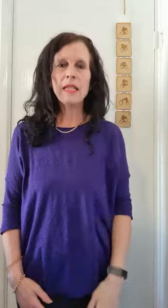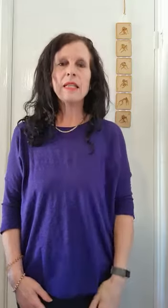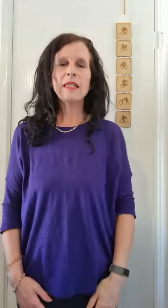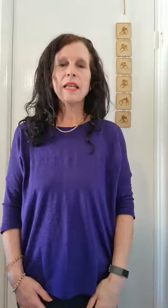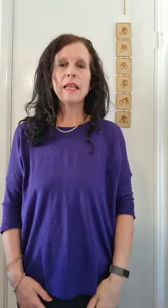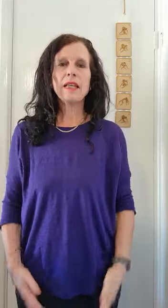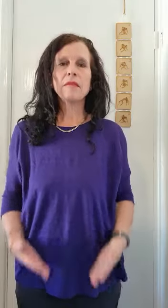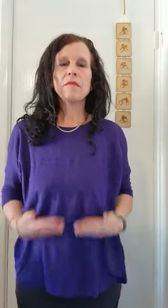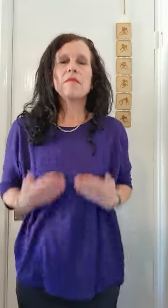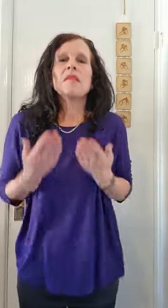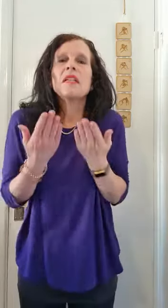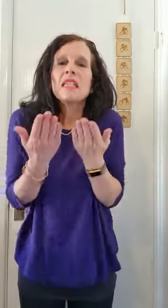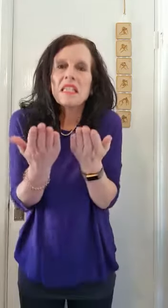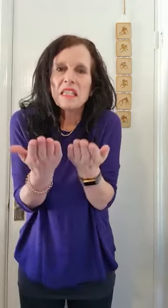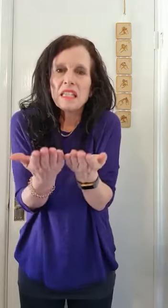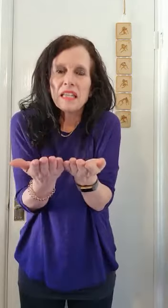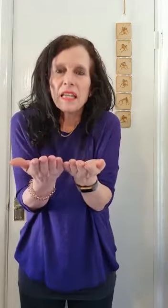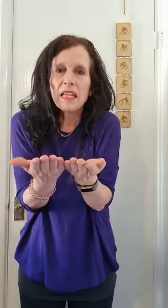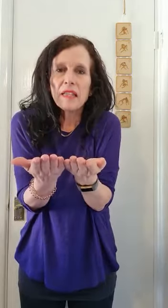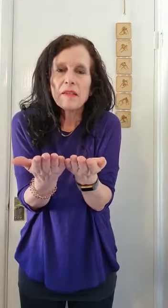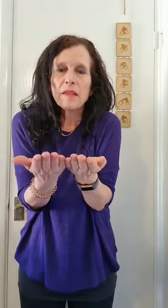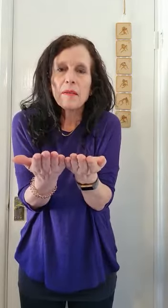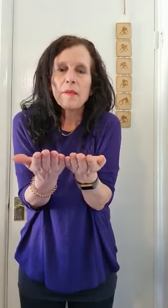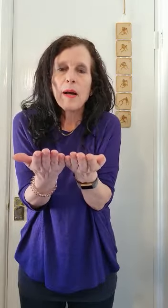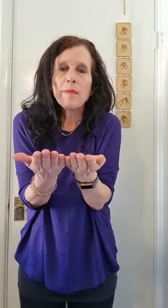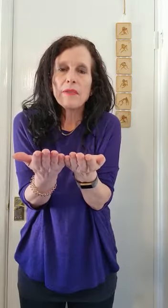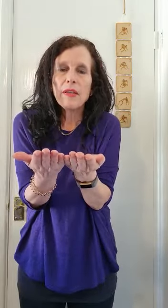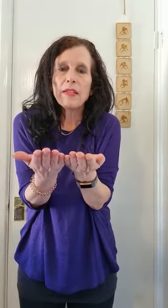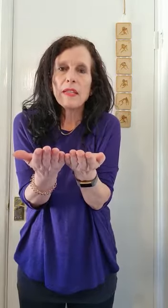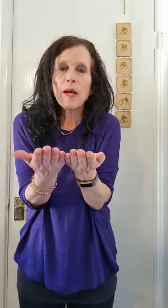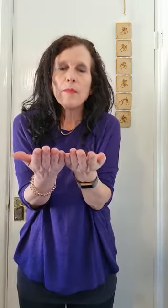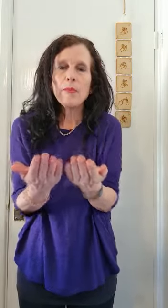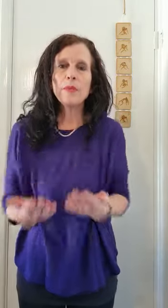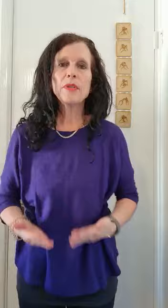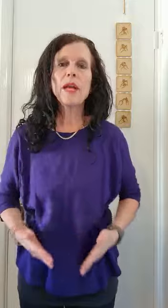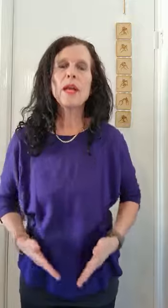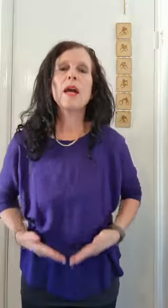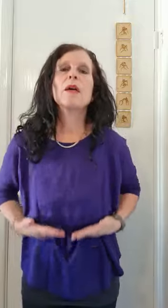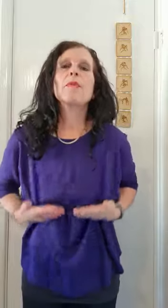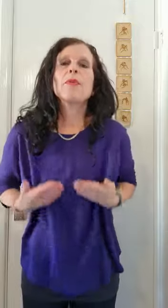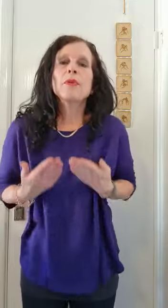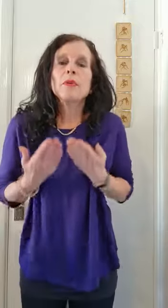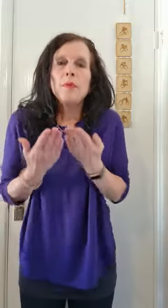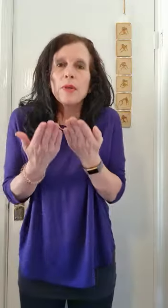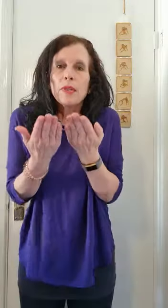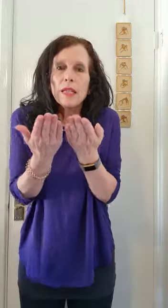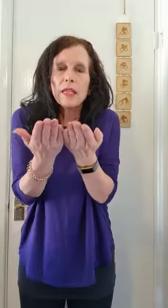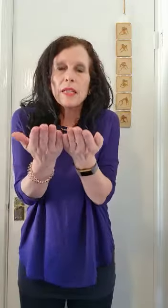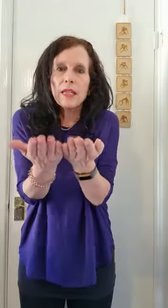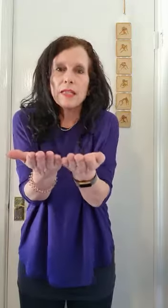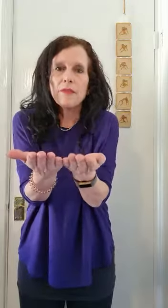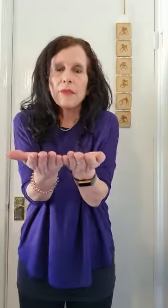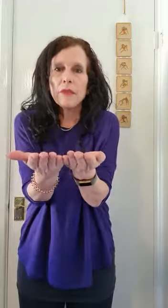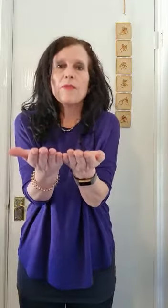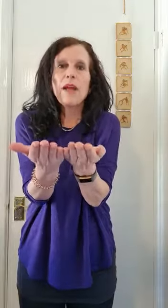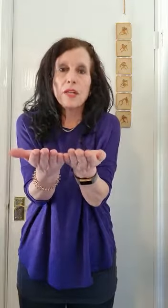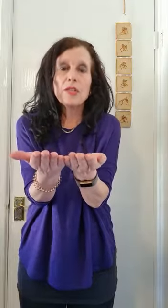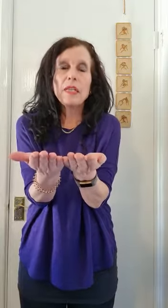Sick, sick. Palms facing upwards, up through the body as if you are actually